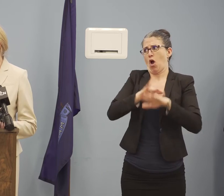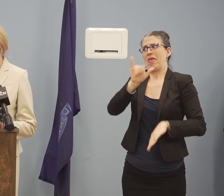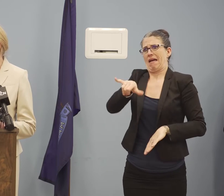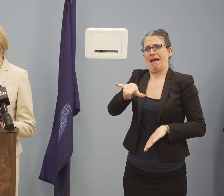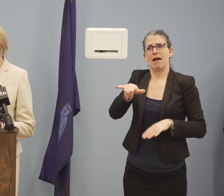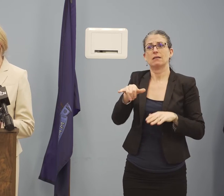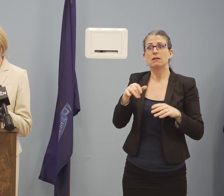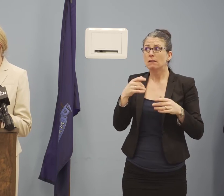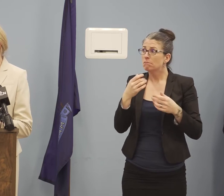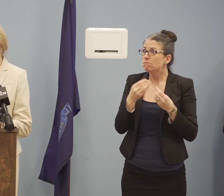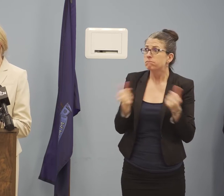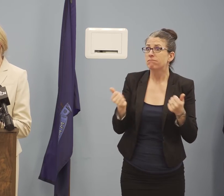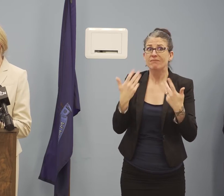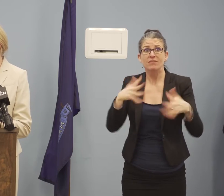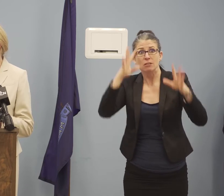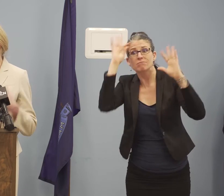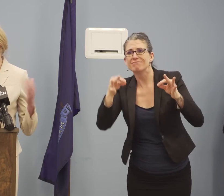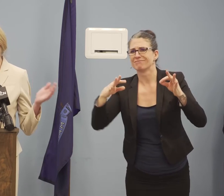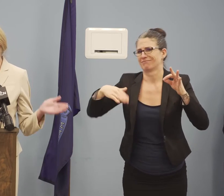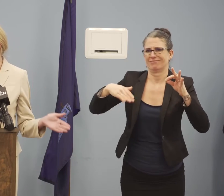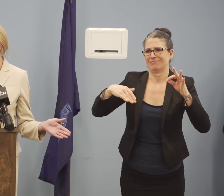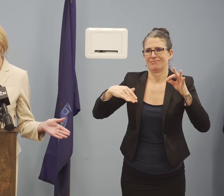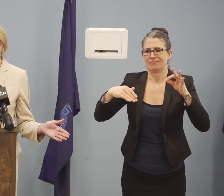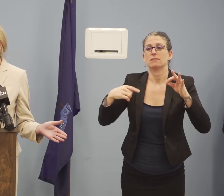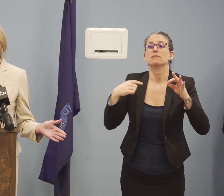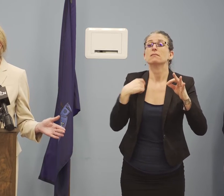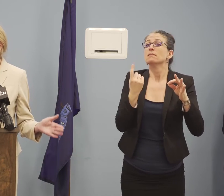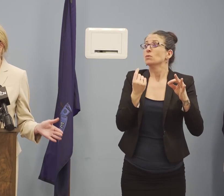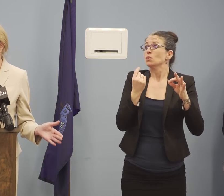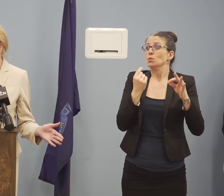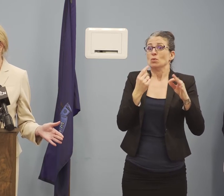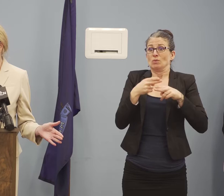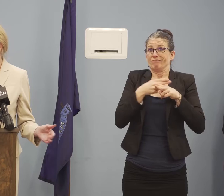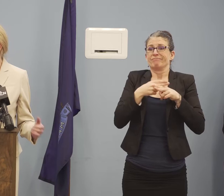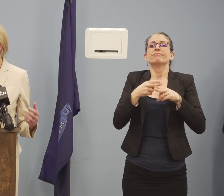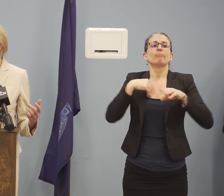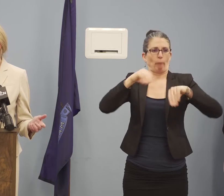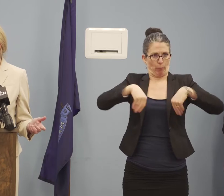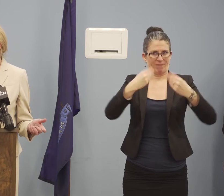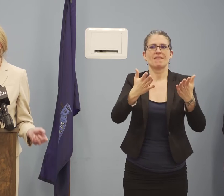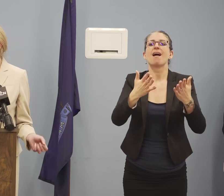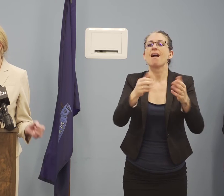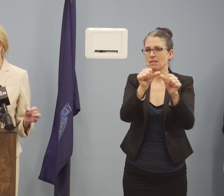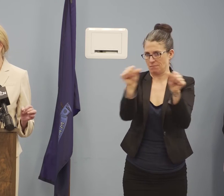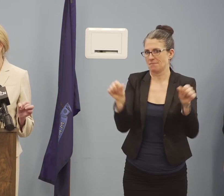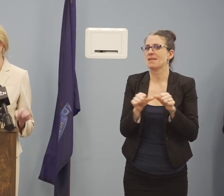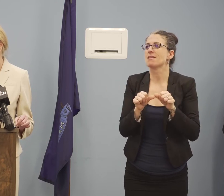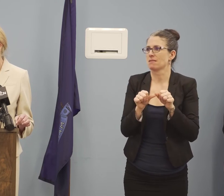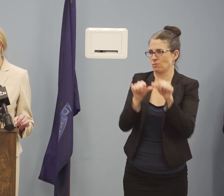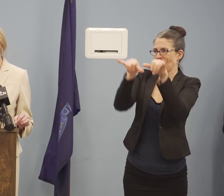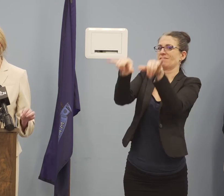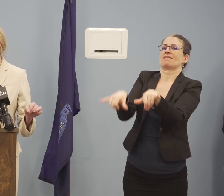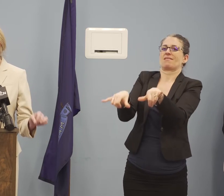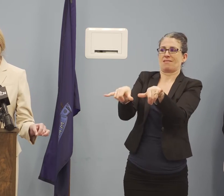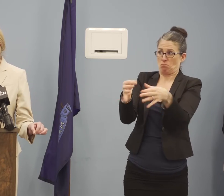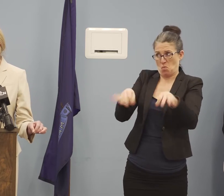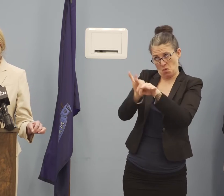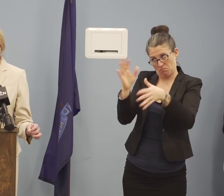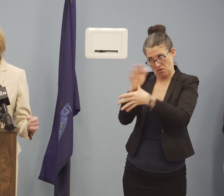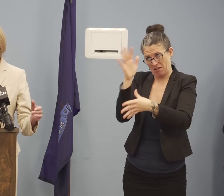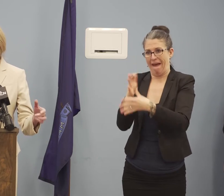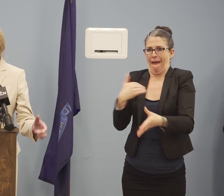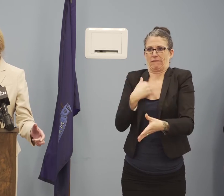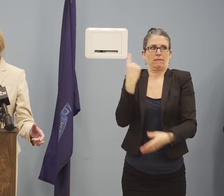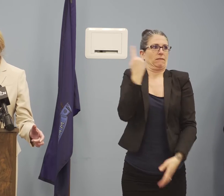space for people who are homeless to have the social distancing that they need? Second, if they need to self-isolate or be